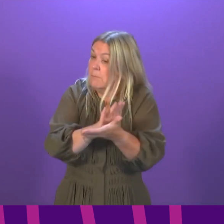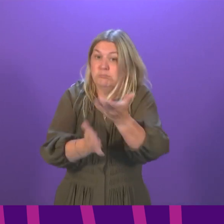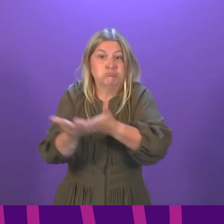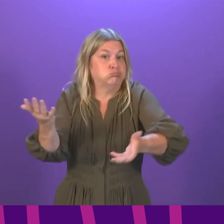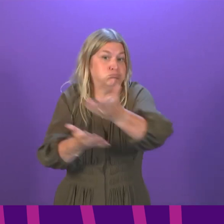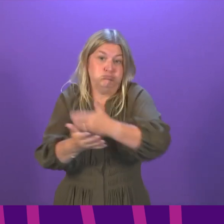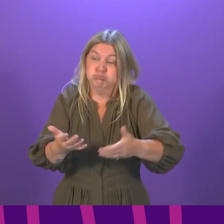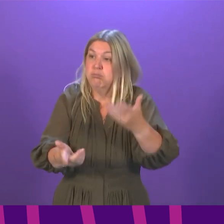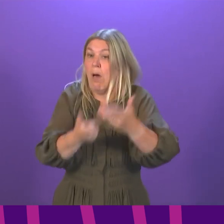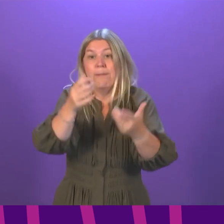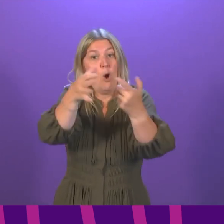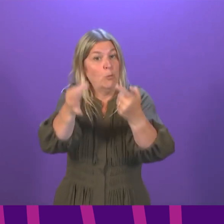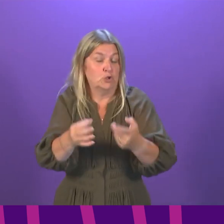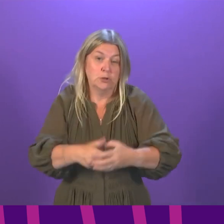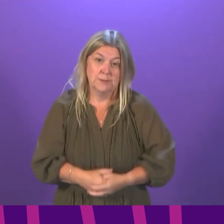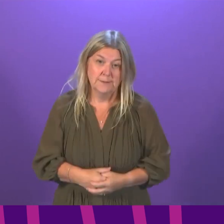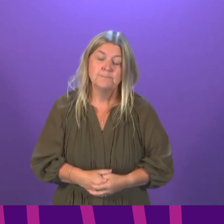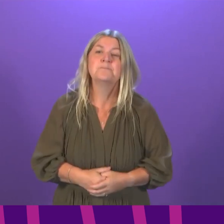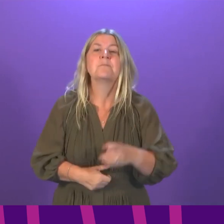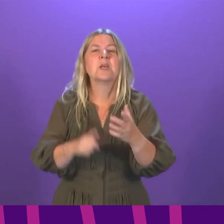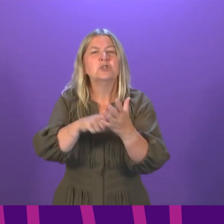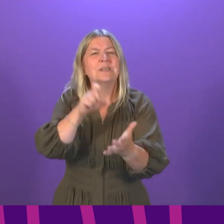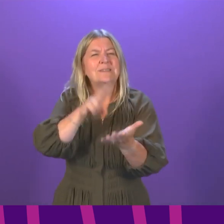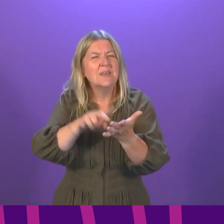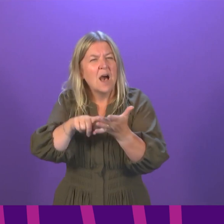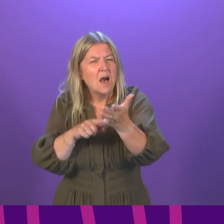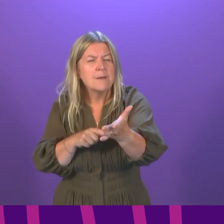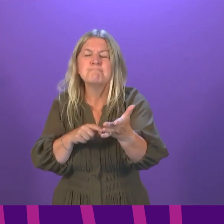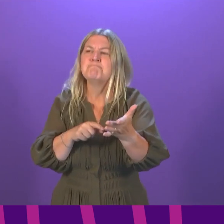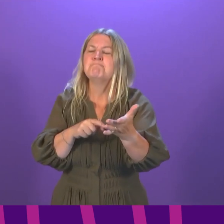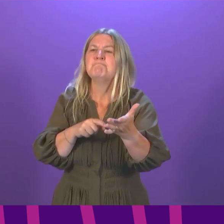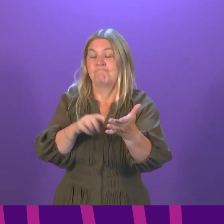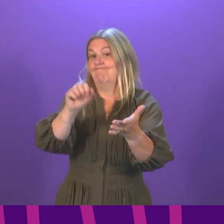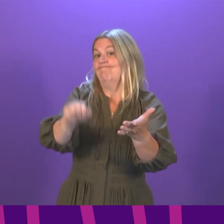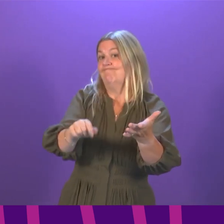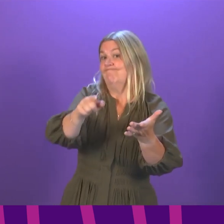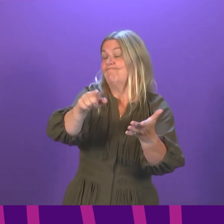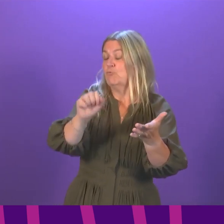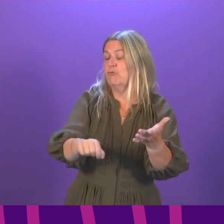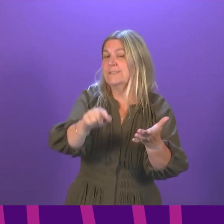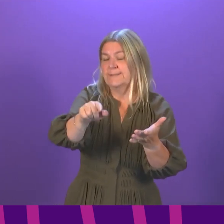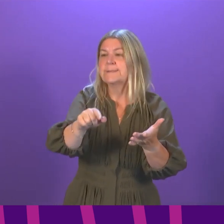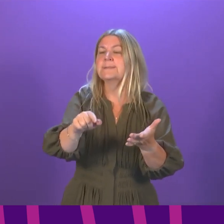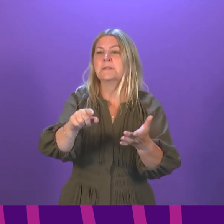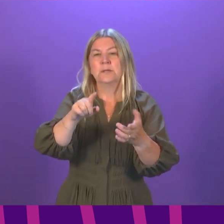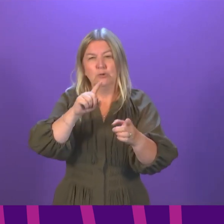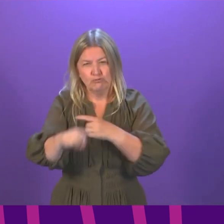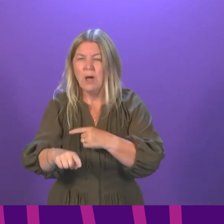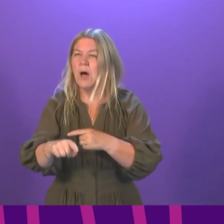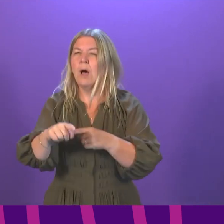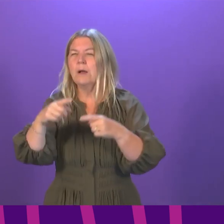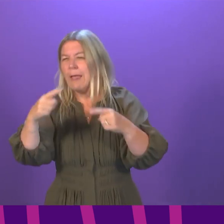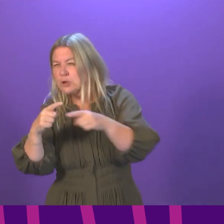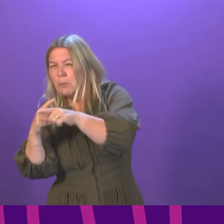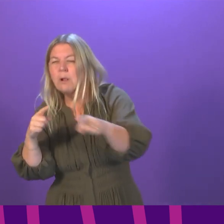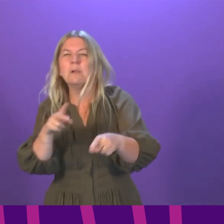to as many people as possible. On the JCVI points, yes, we are trying to get to eligible 12 to